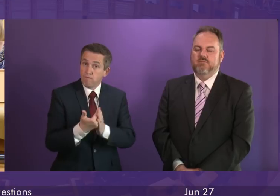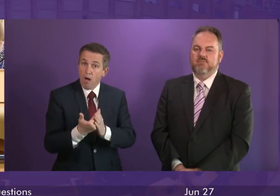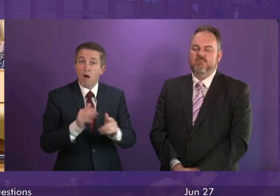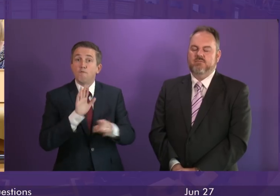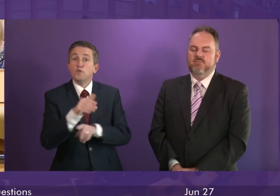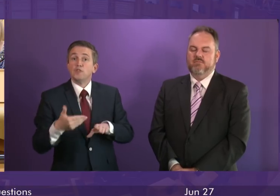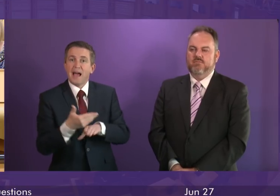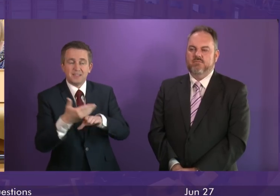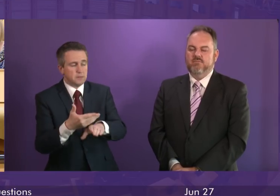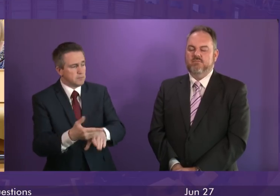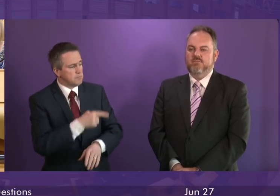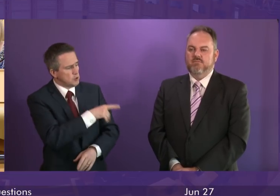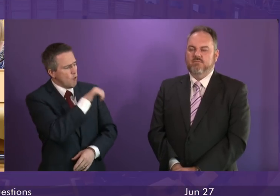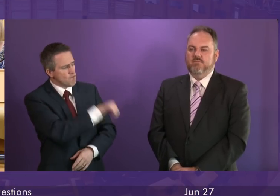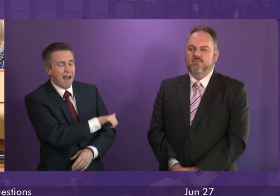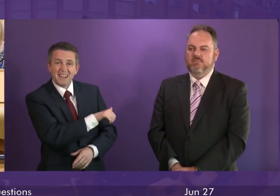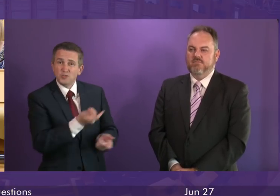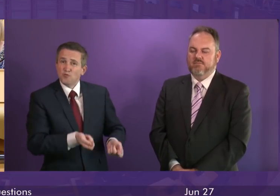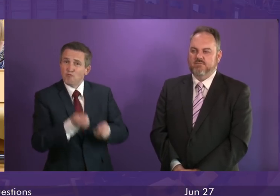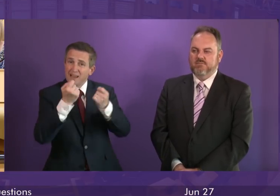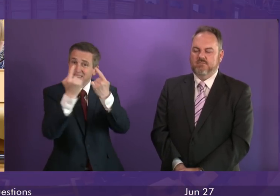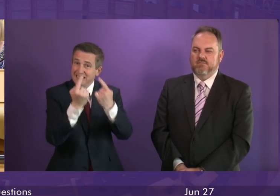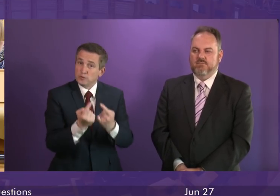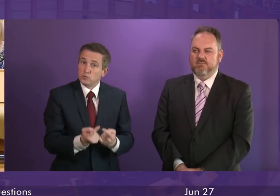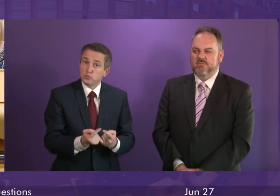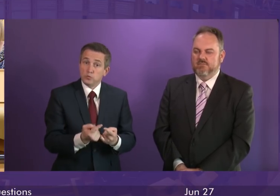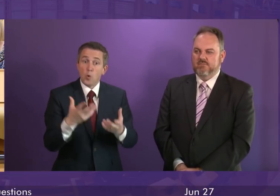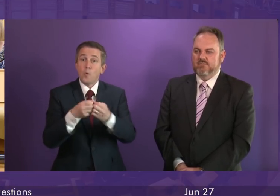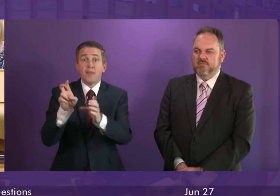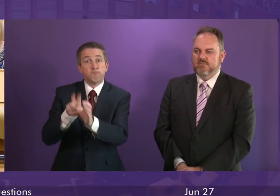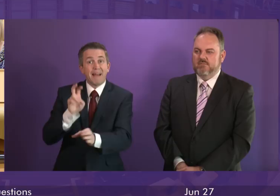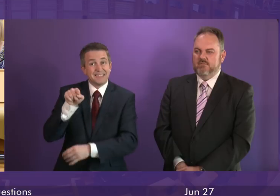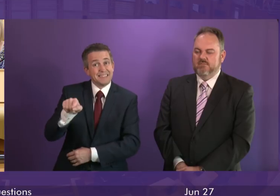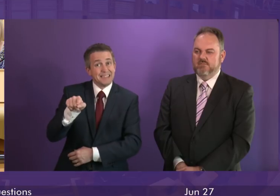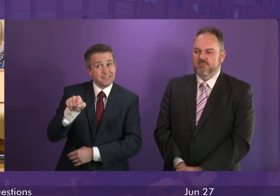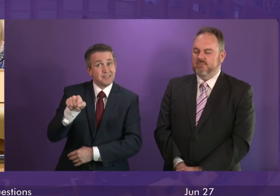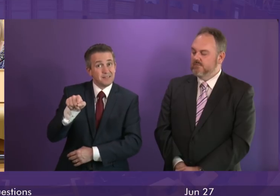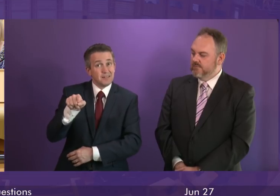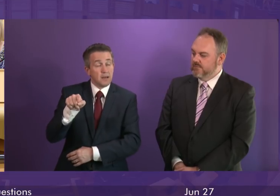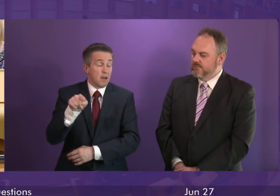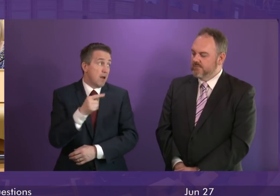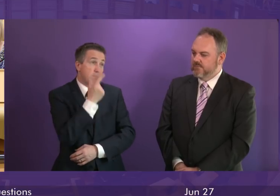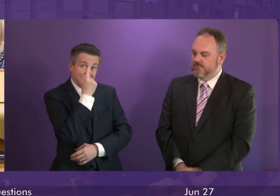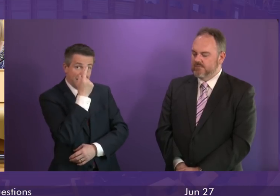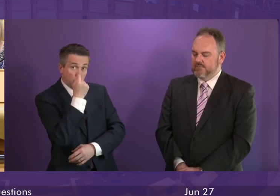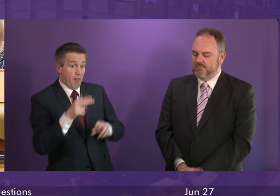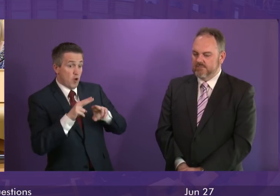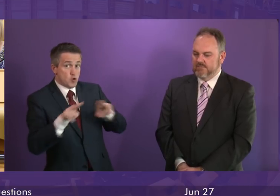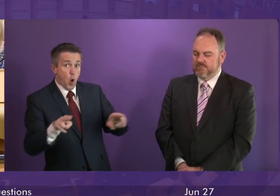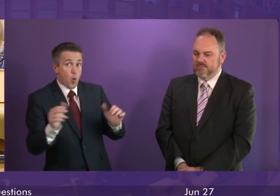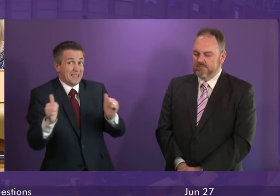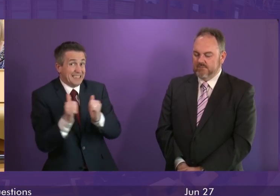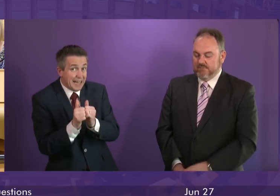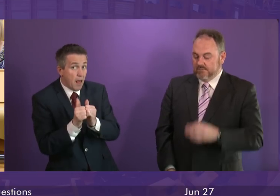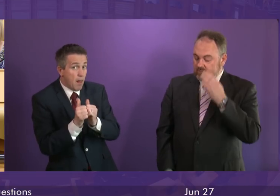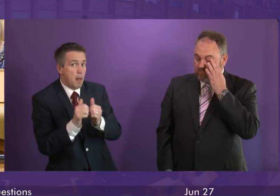that Stuart Macmillan is absolutely right to raise this, that the prospect of Brexit, in particular the potential for a no-deal Brexit